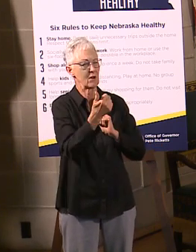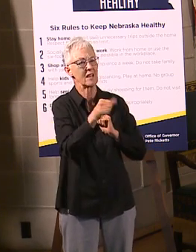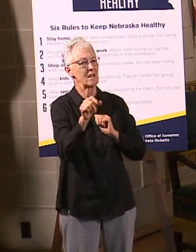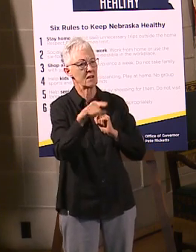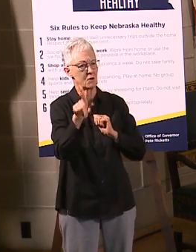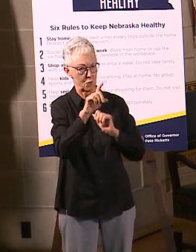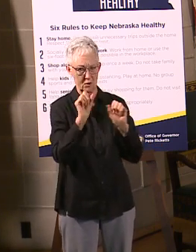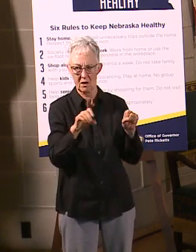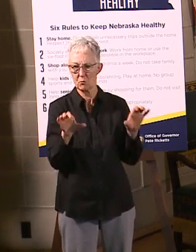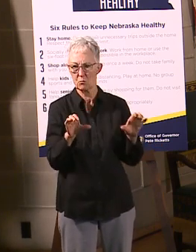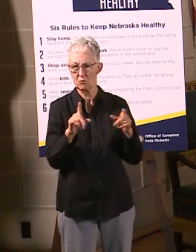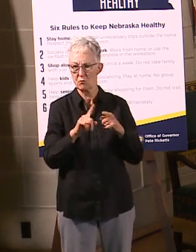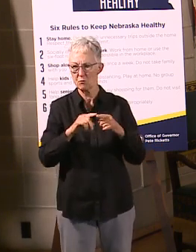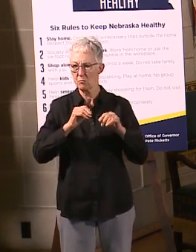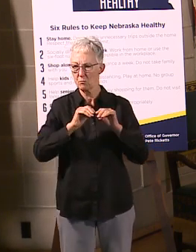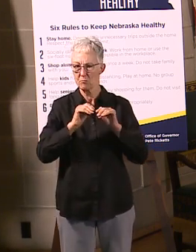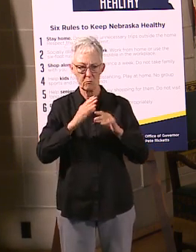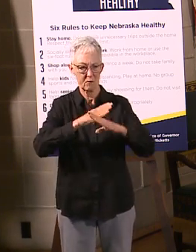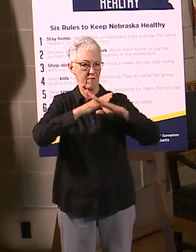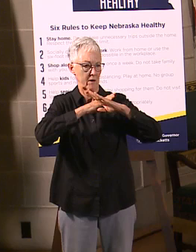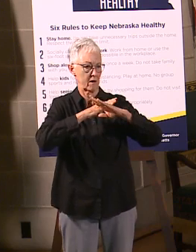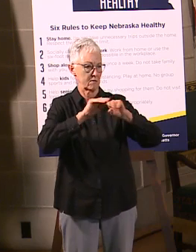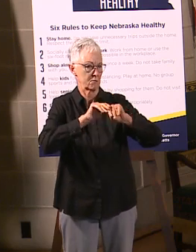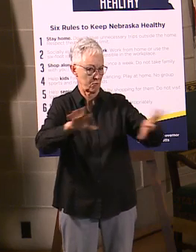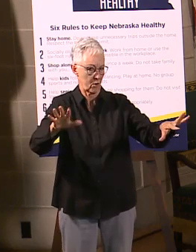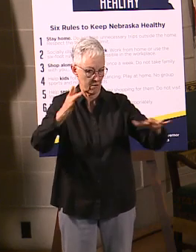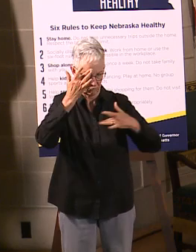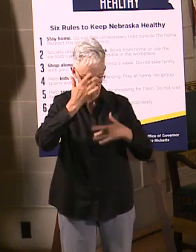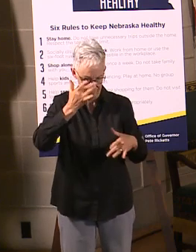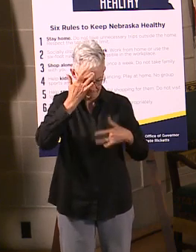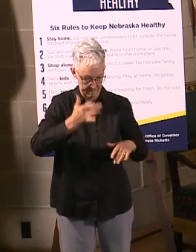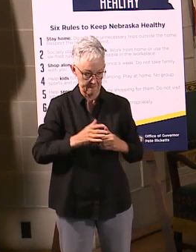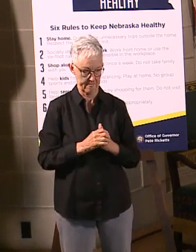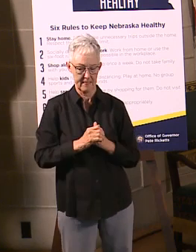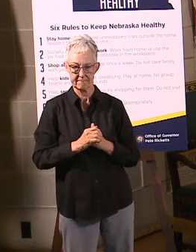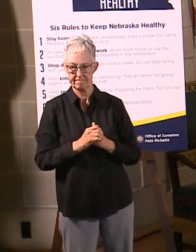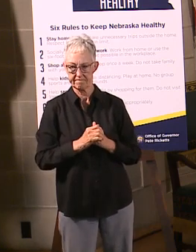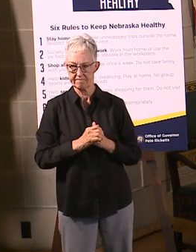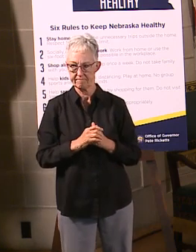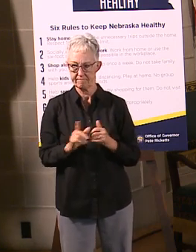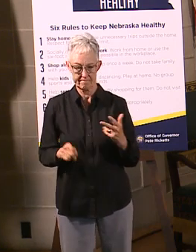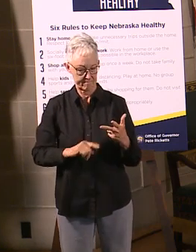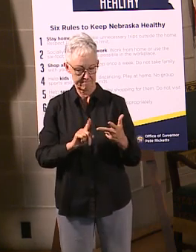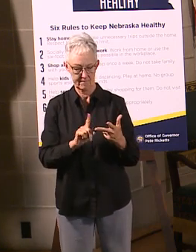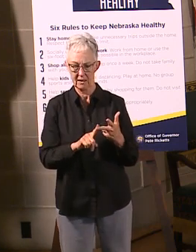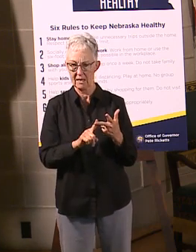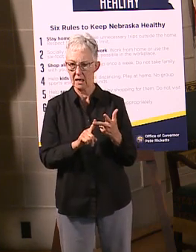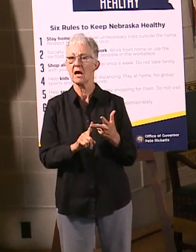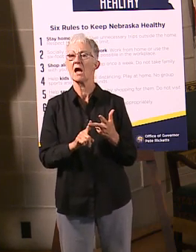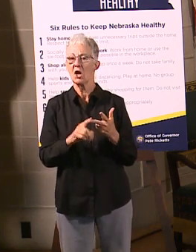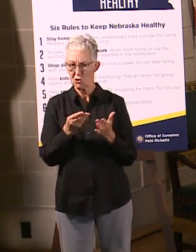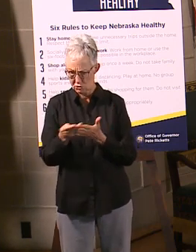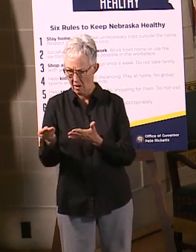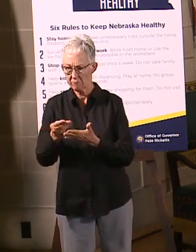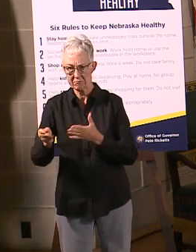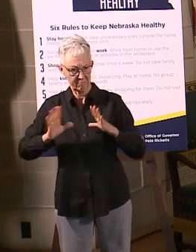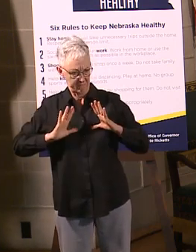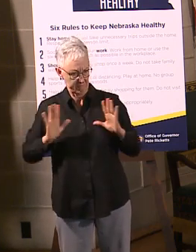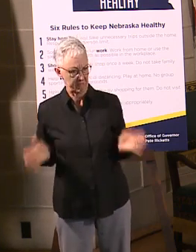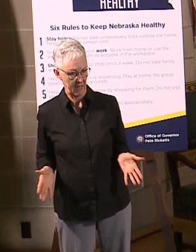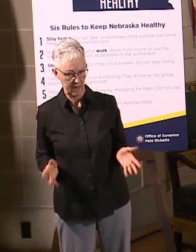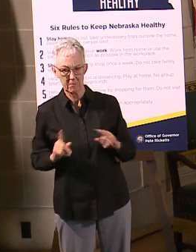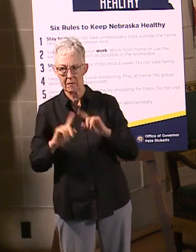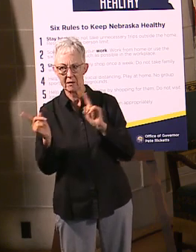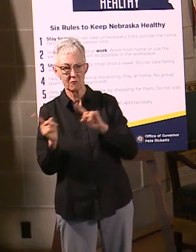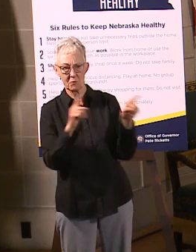in the workplace. So continue to keep that in mind. And then, of course, we also want you to shop. Shop once a week. Don't